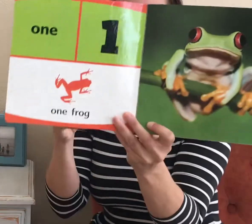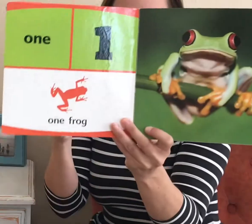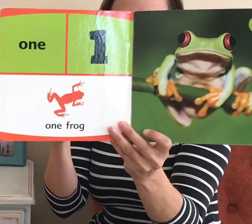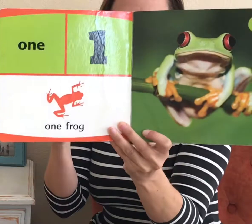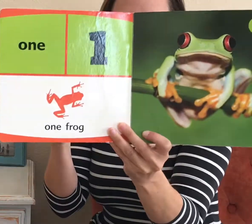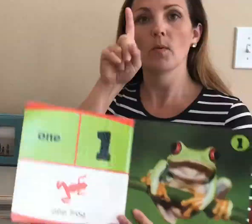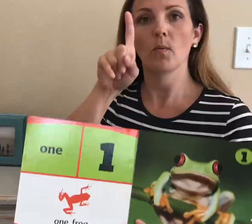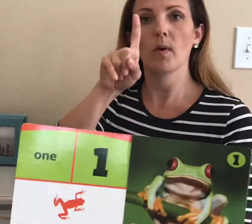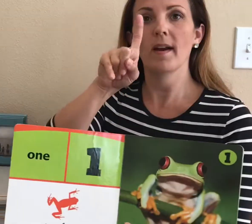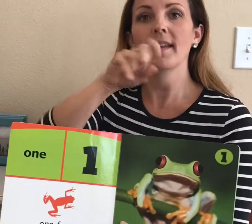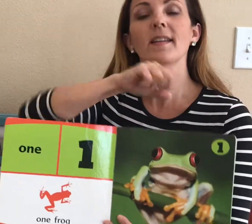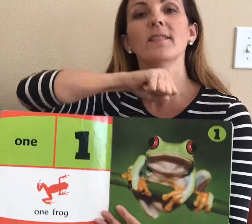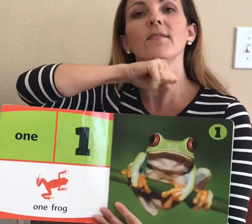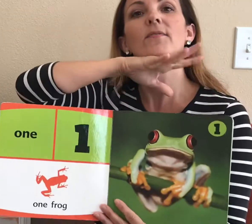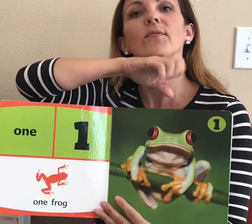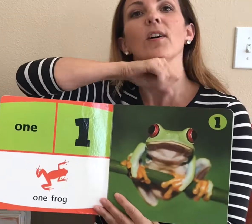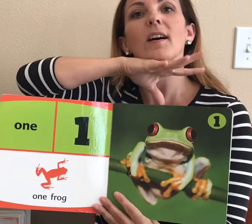One frog.